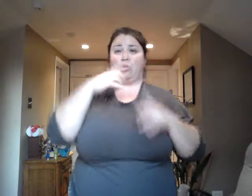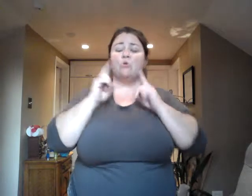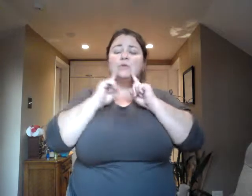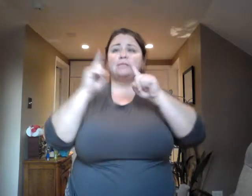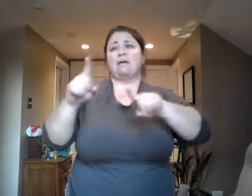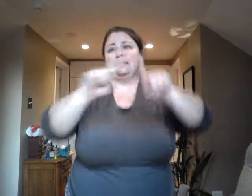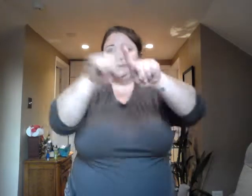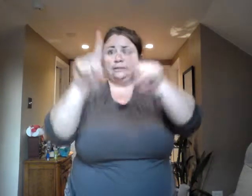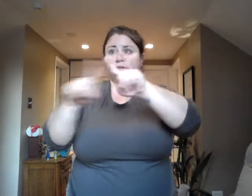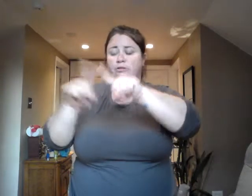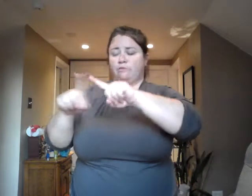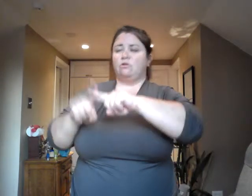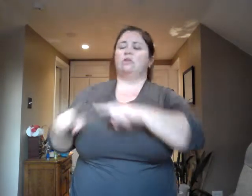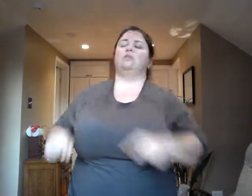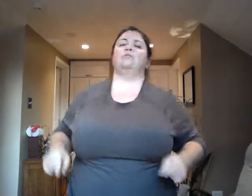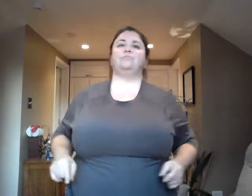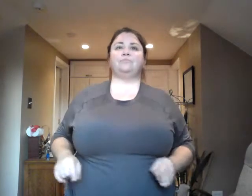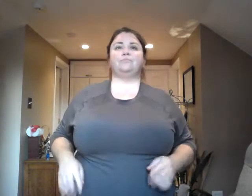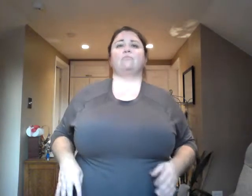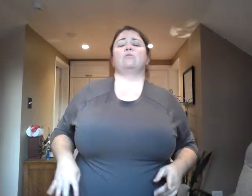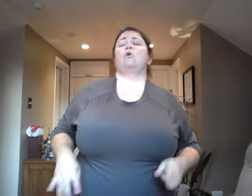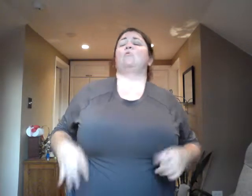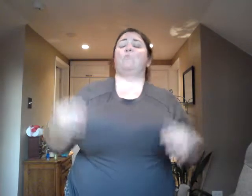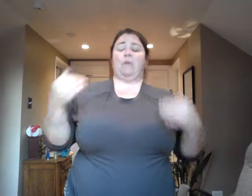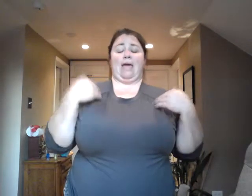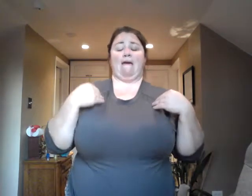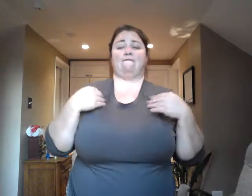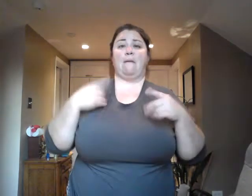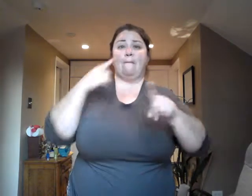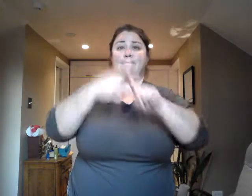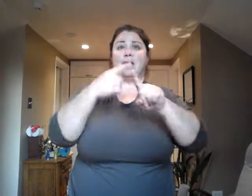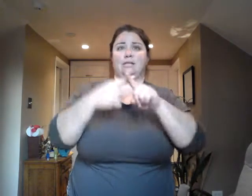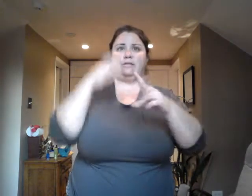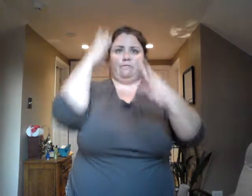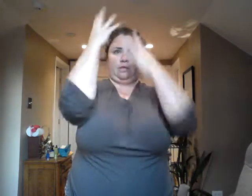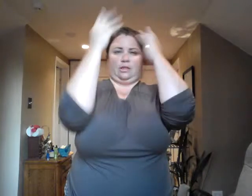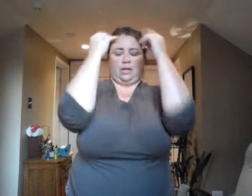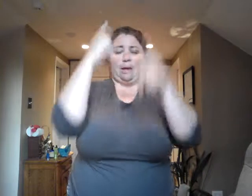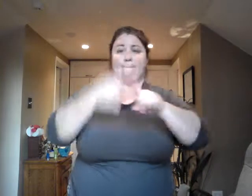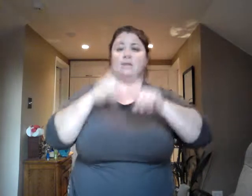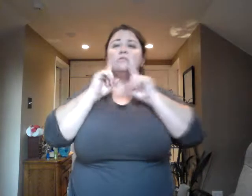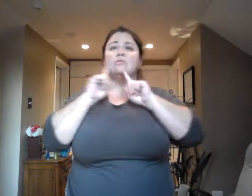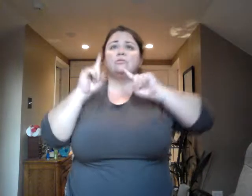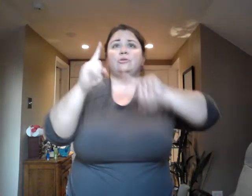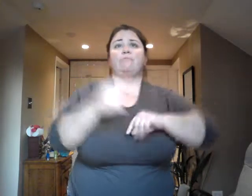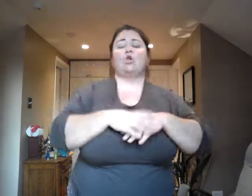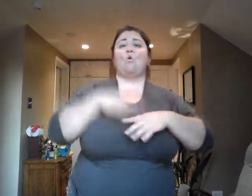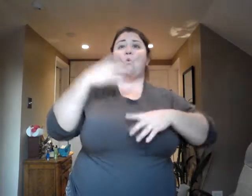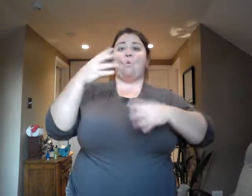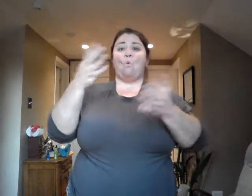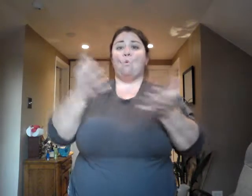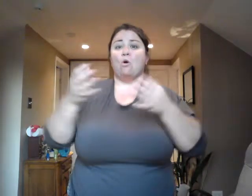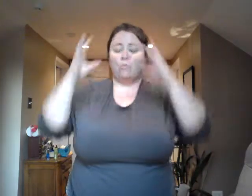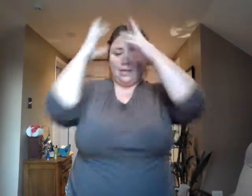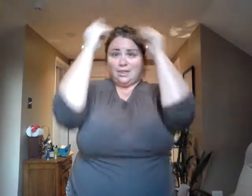self-talk, that what you tell yourself is very likely to become your reality. But if this is true,